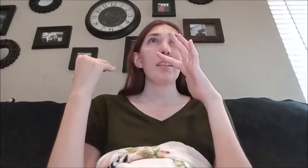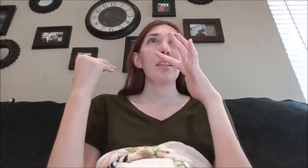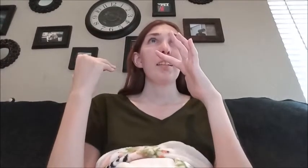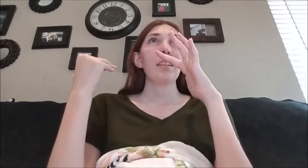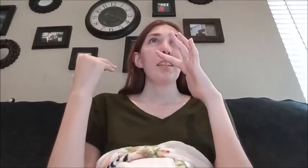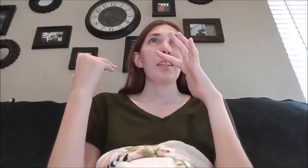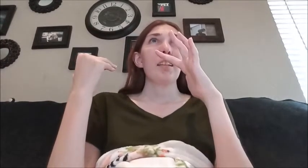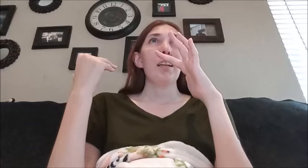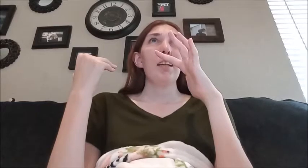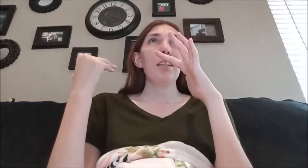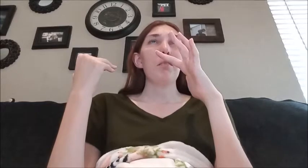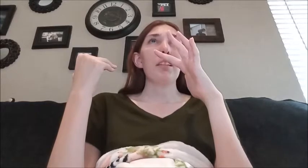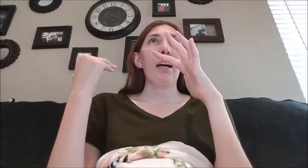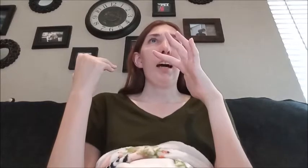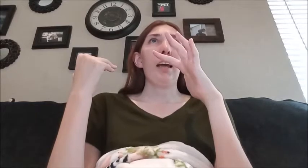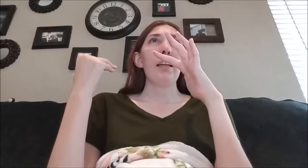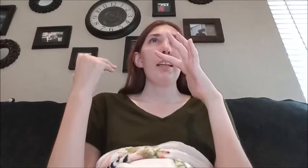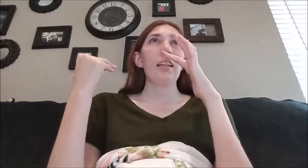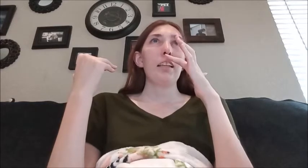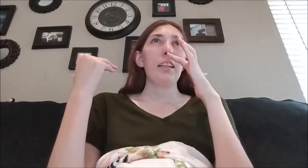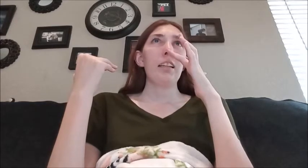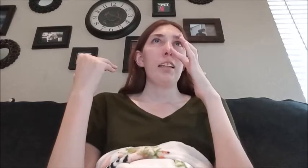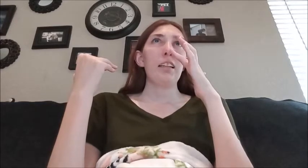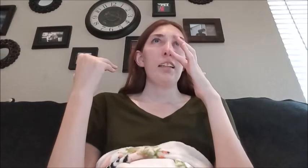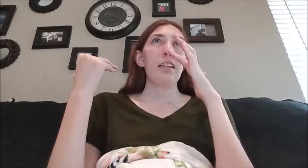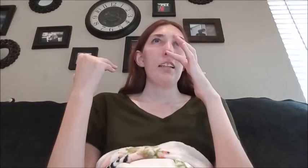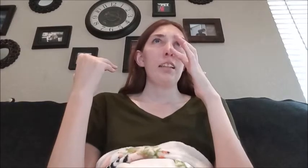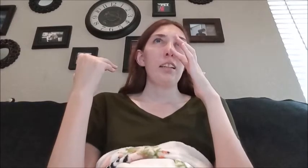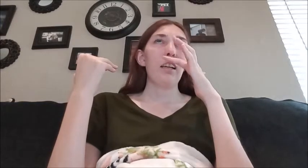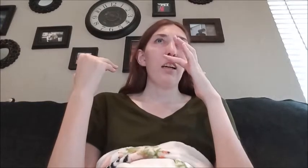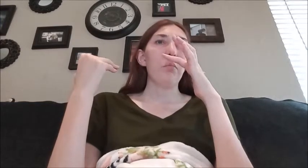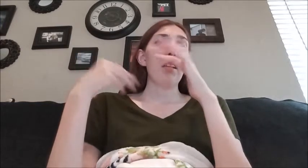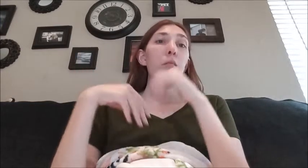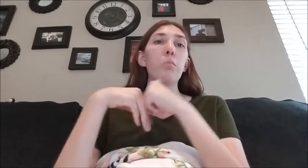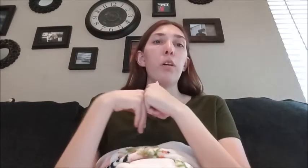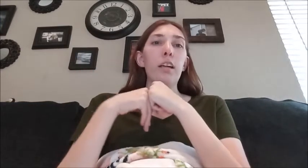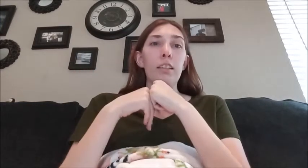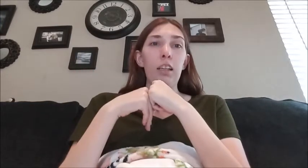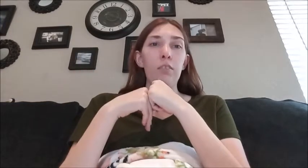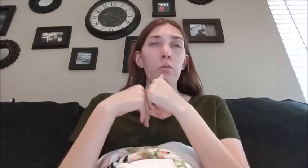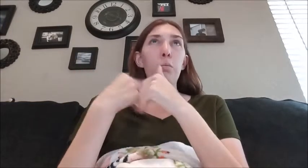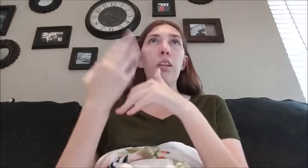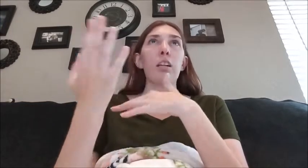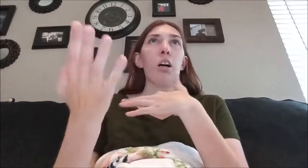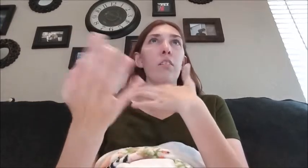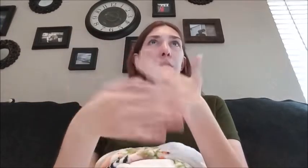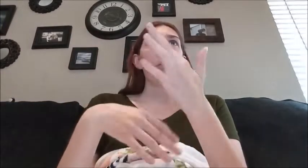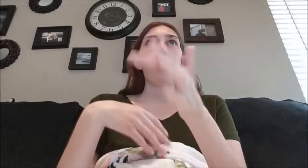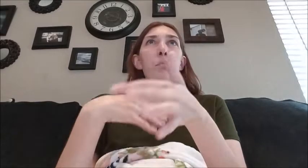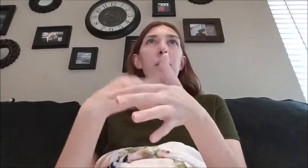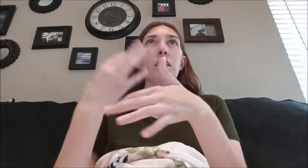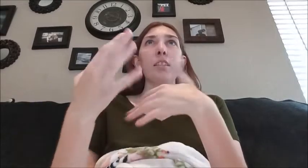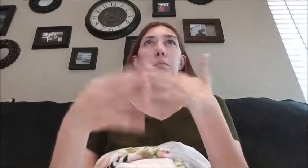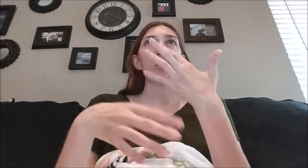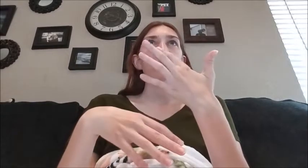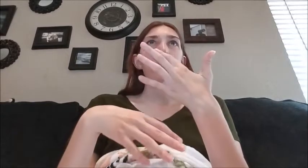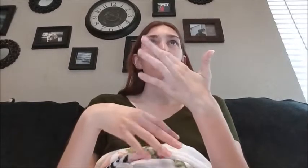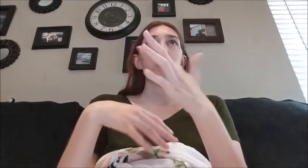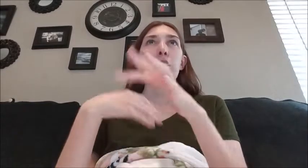and then with that um at one point I did have we both had coughs my mom and I basically had similar symptoms but she